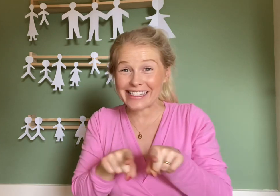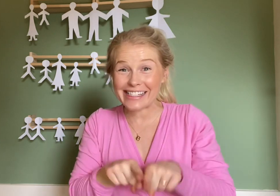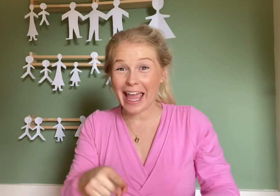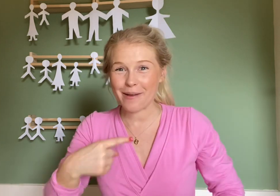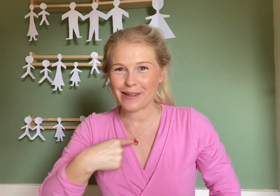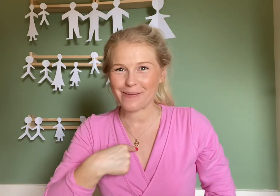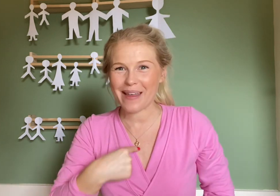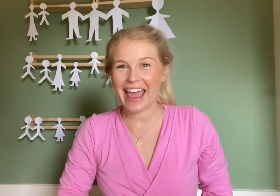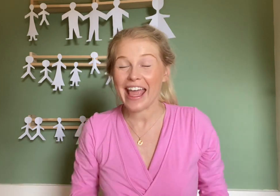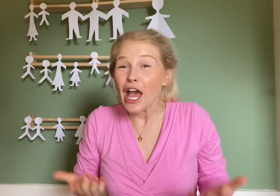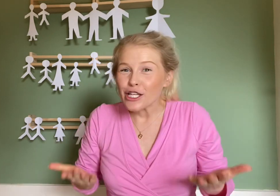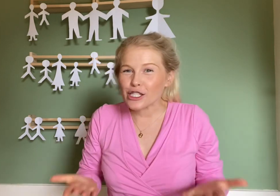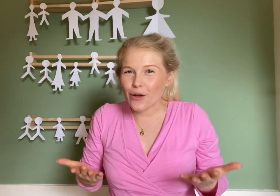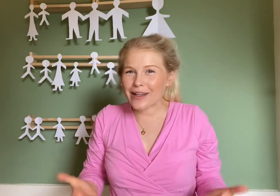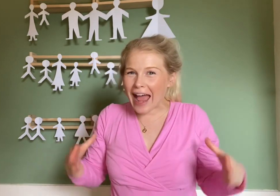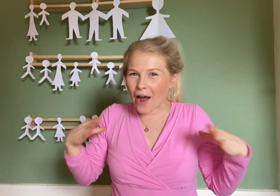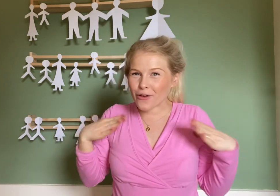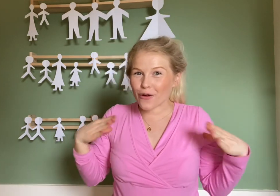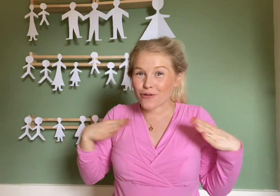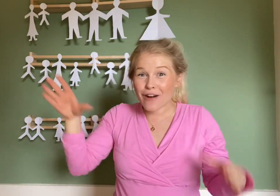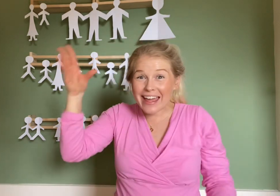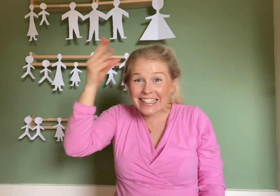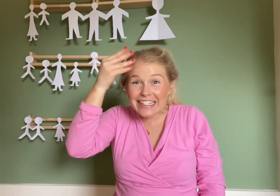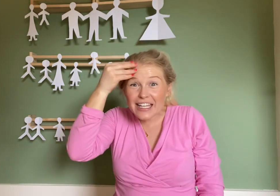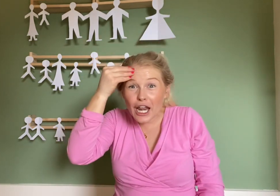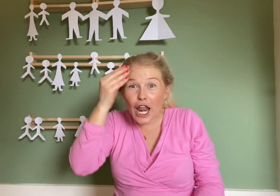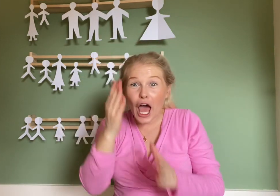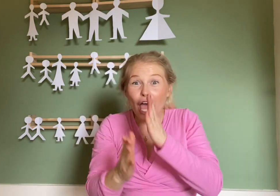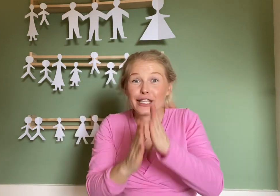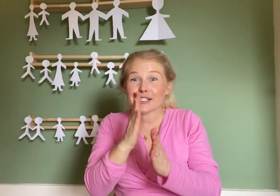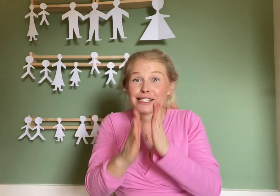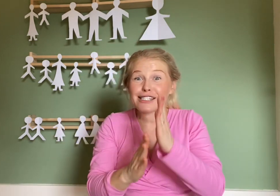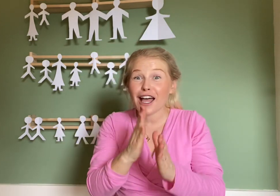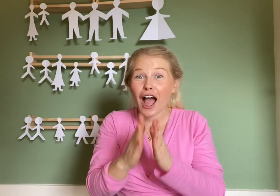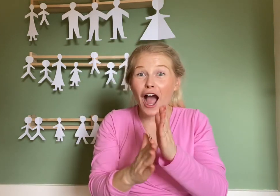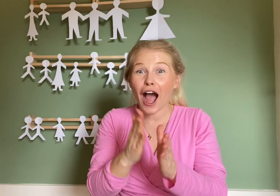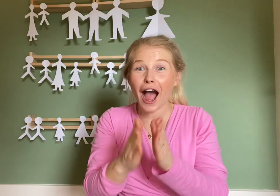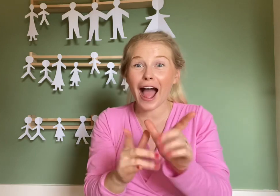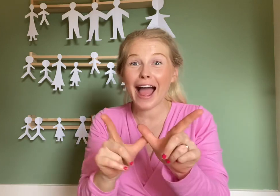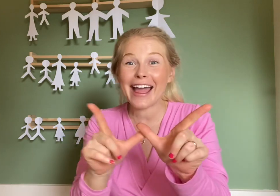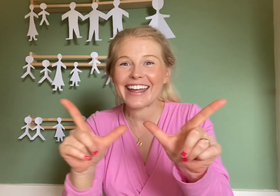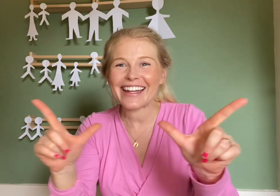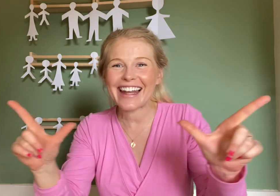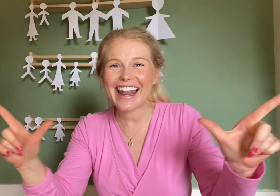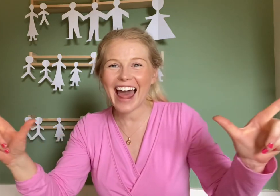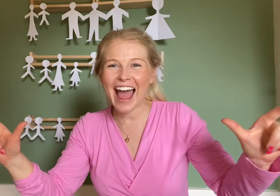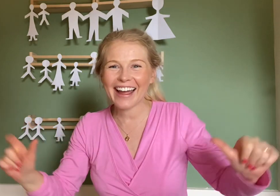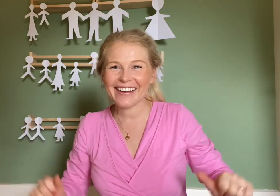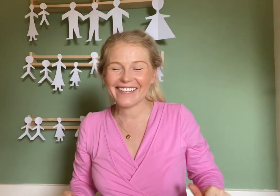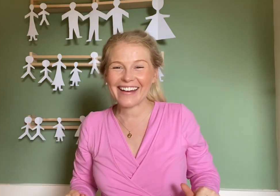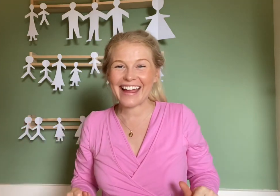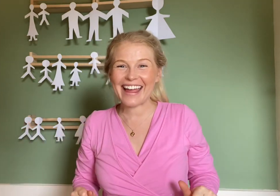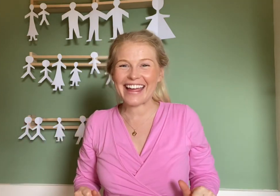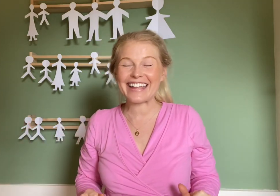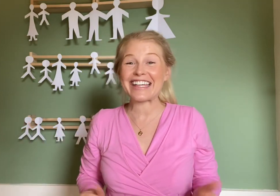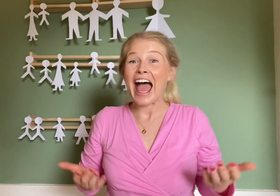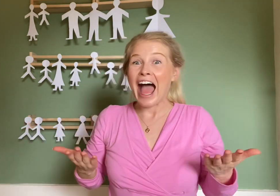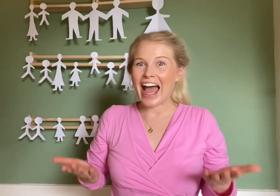same as me. So now you're ready to learn sign language. And